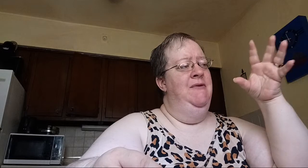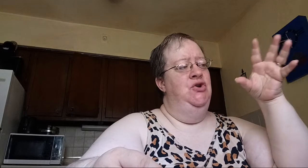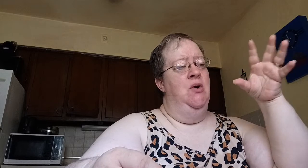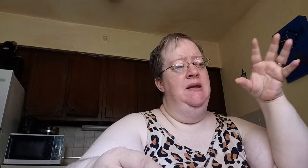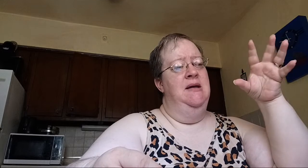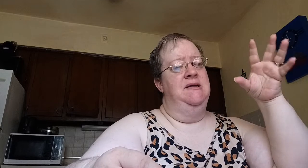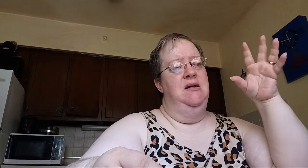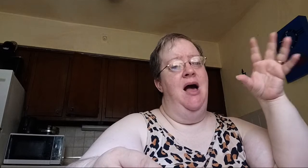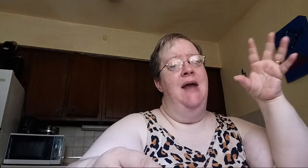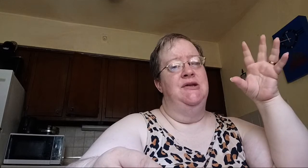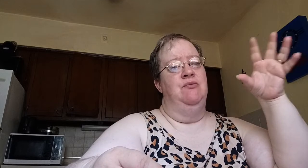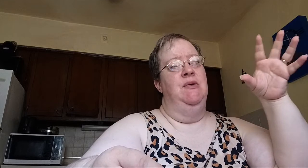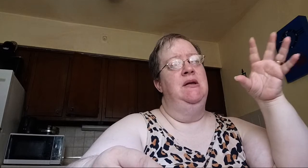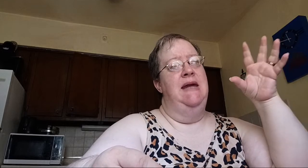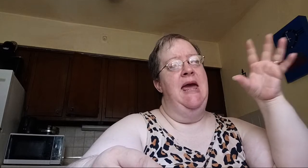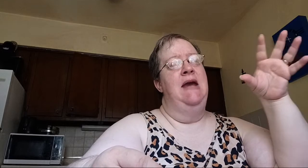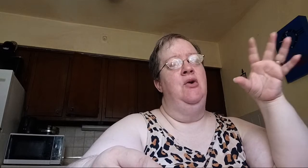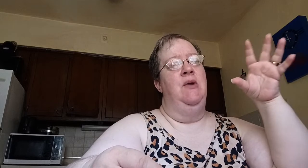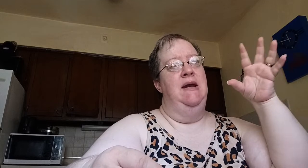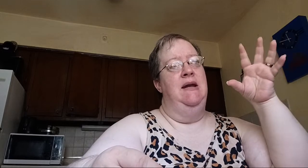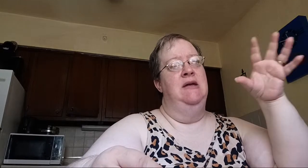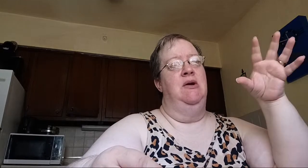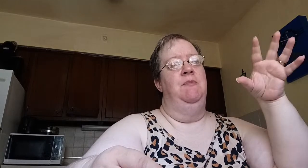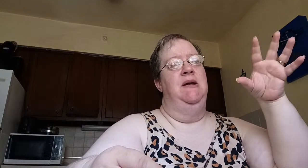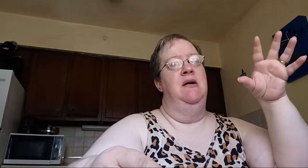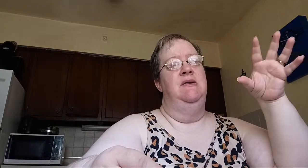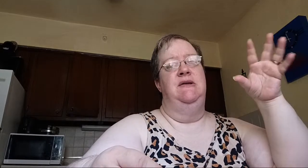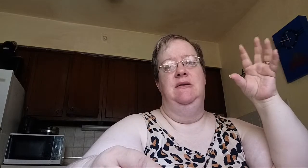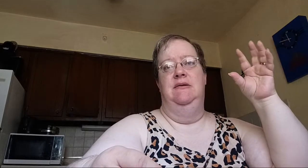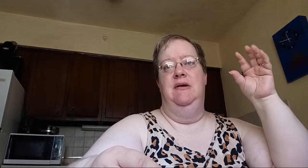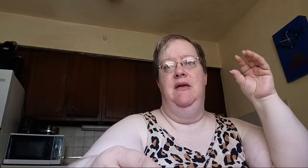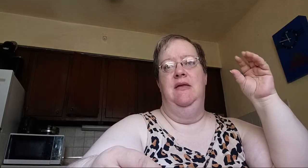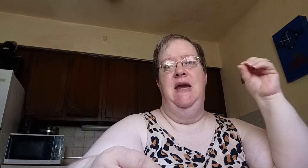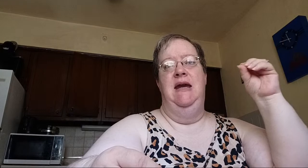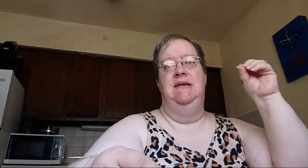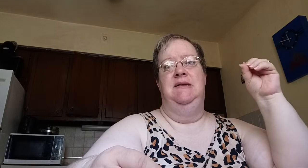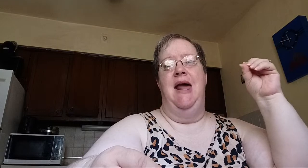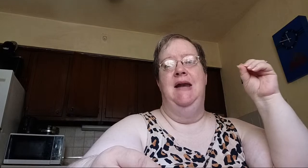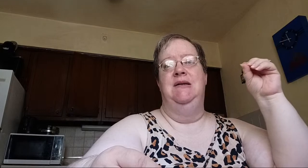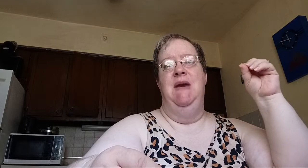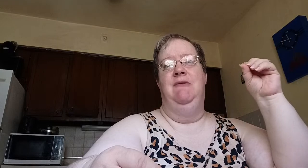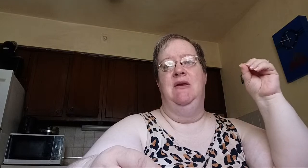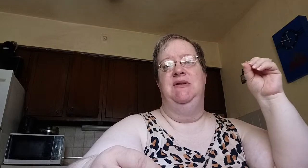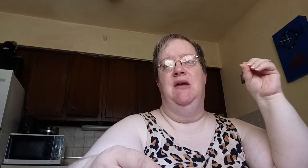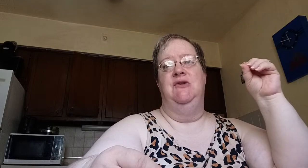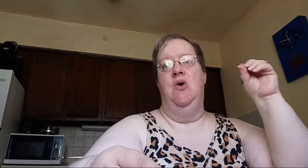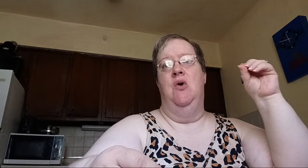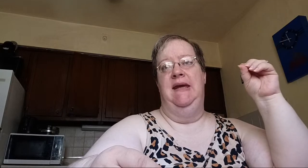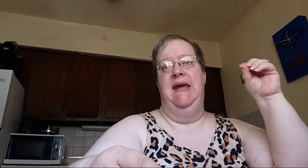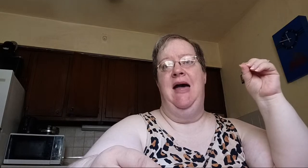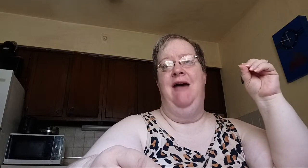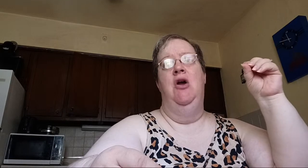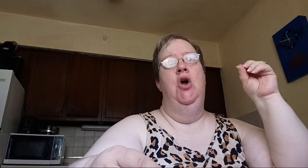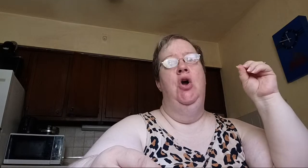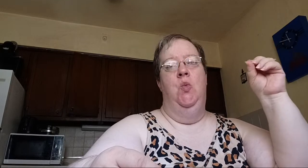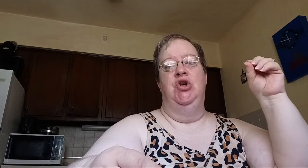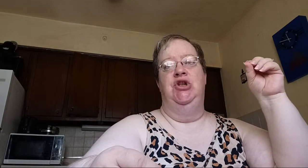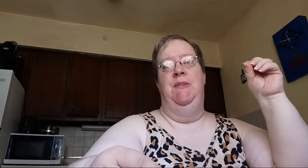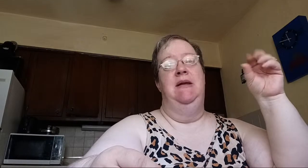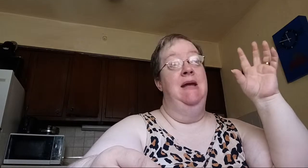during this, God is really angry at Israel because they decided to make for themselves a golden calf, worship it, and they